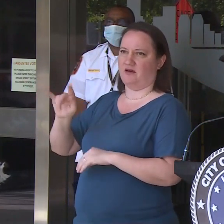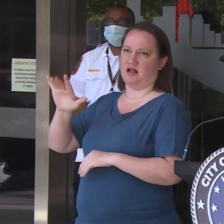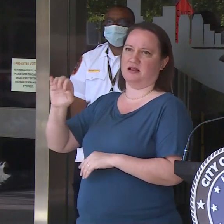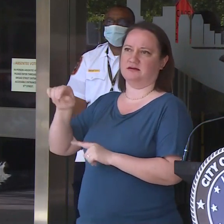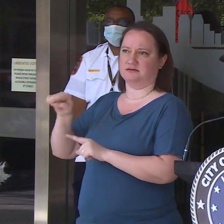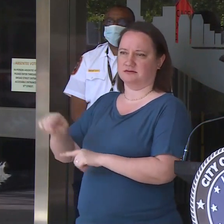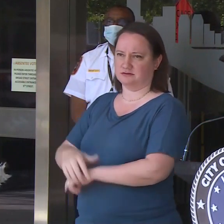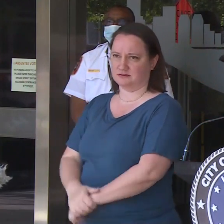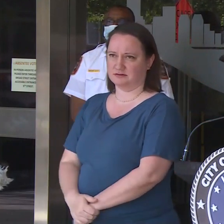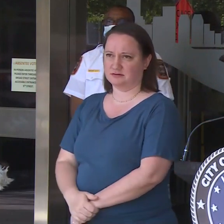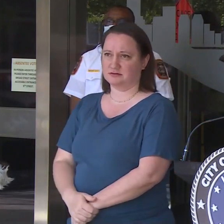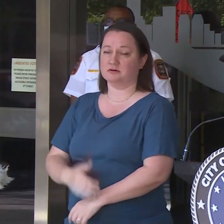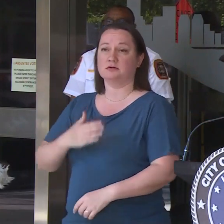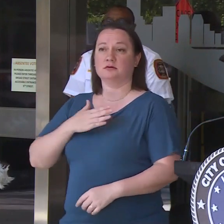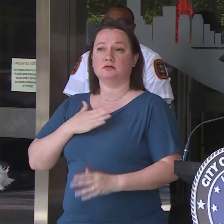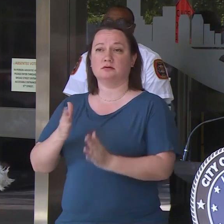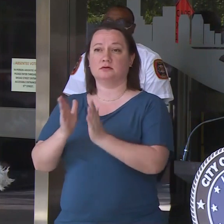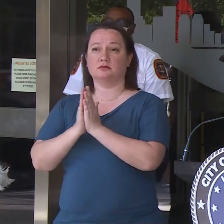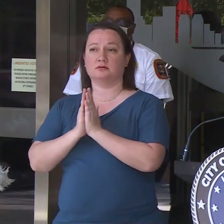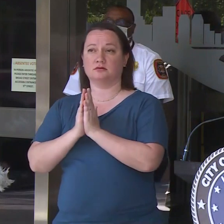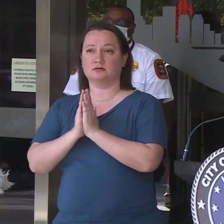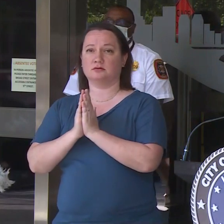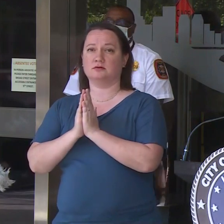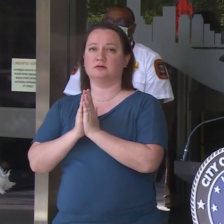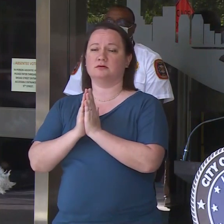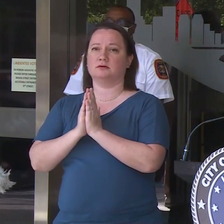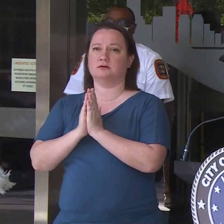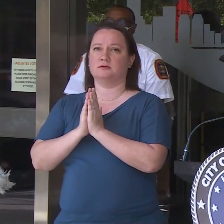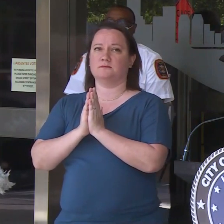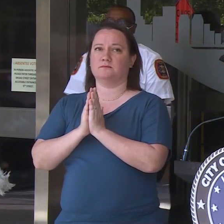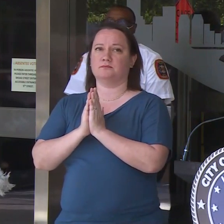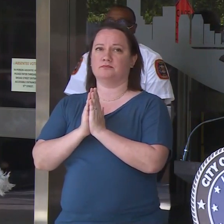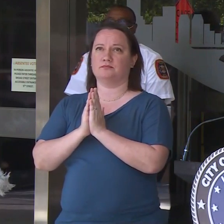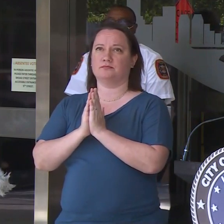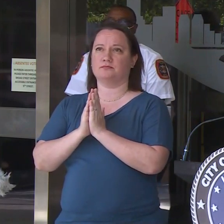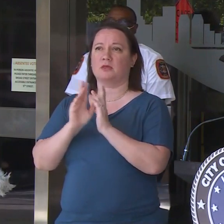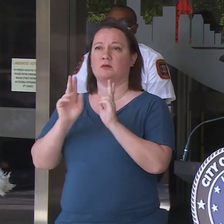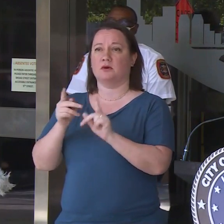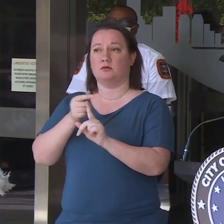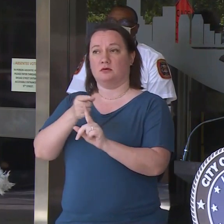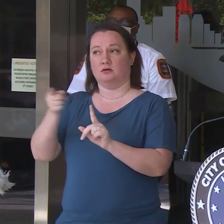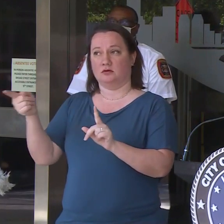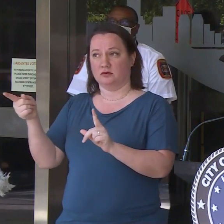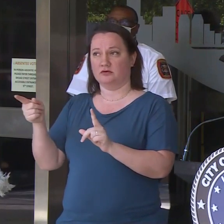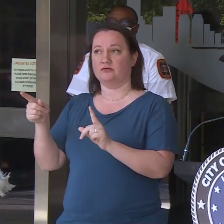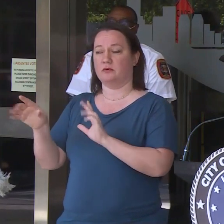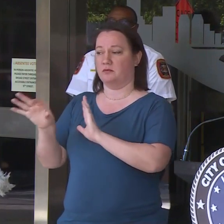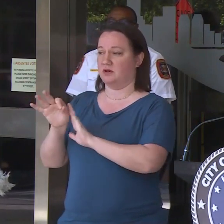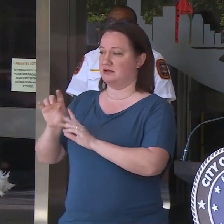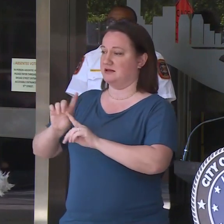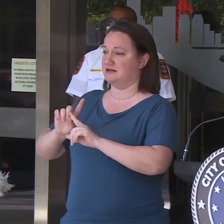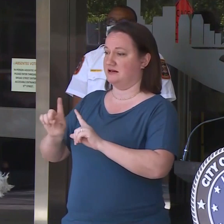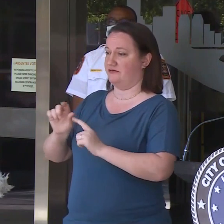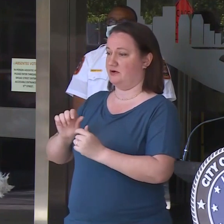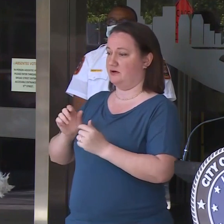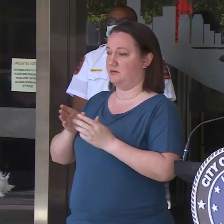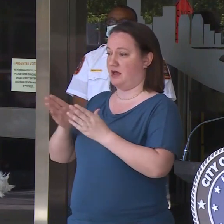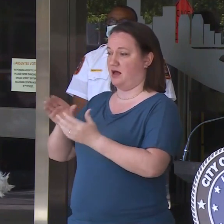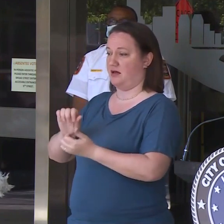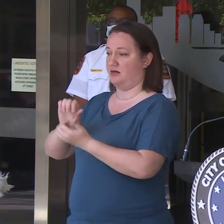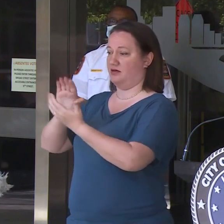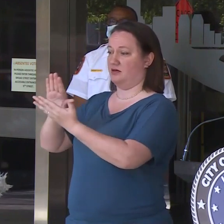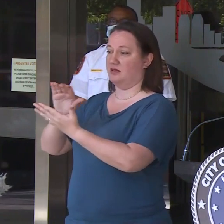And my request is those who've chosen a different path that has not been peaceful,